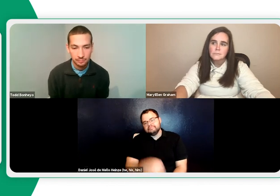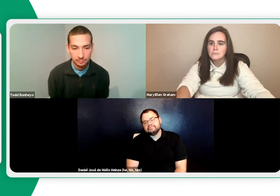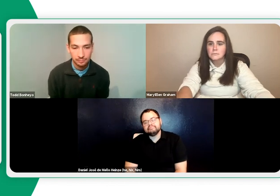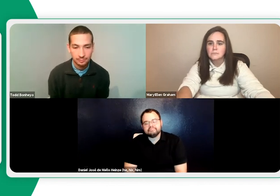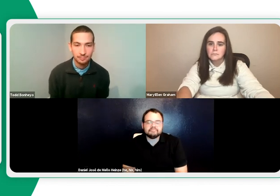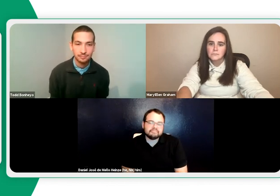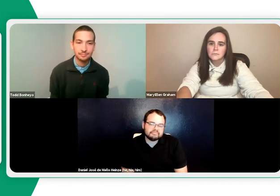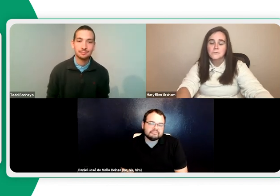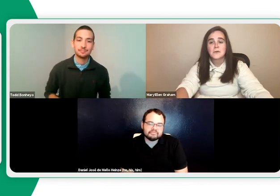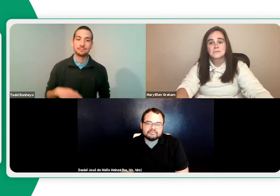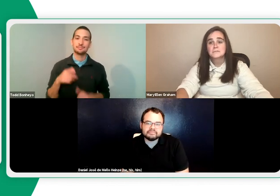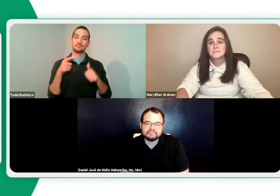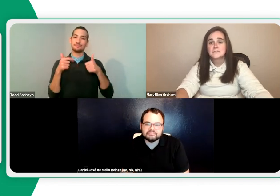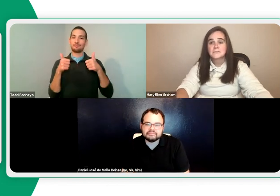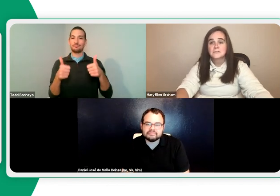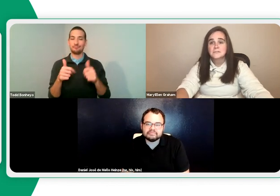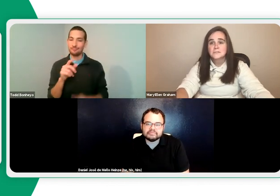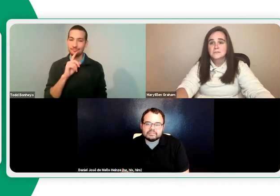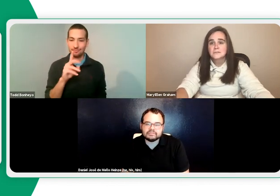paperwork, and I'll correct it and send it back.